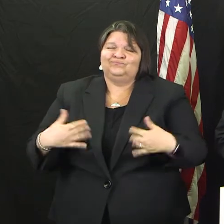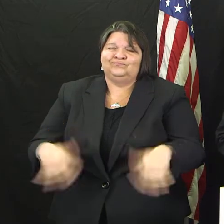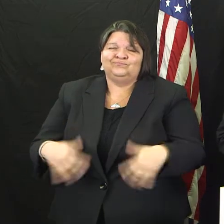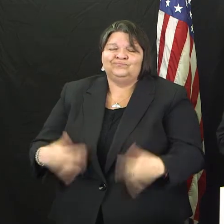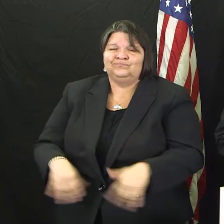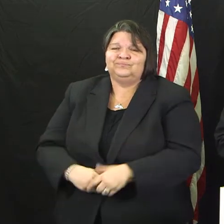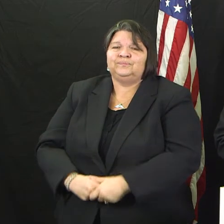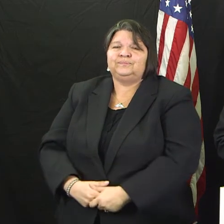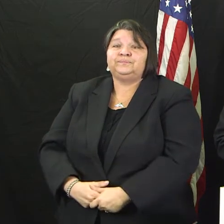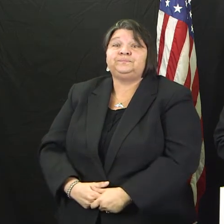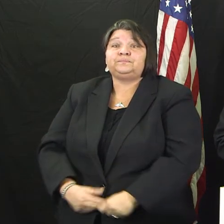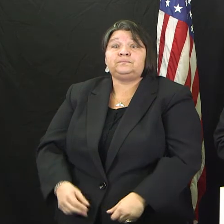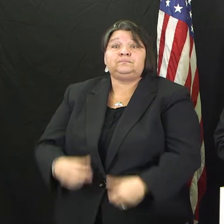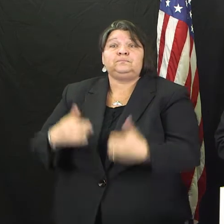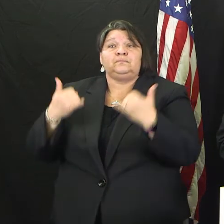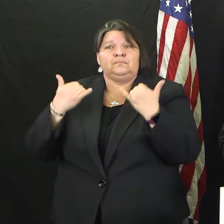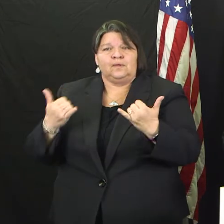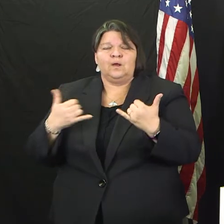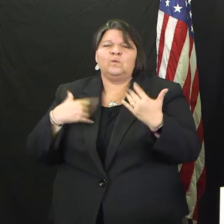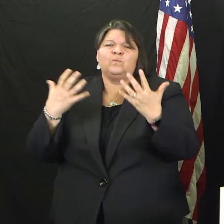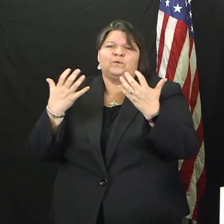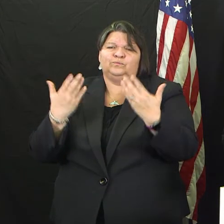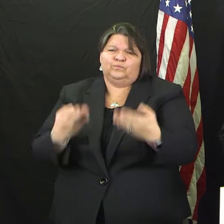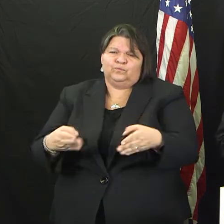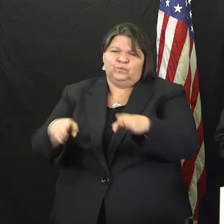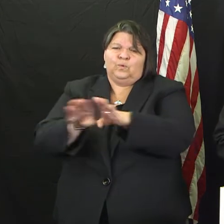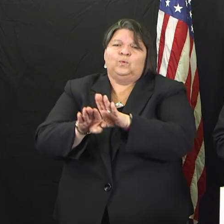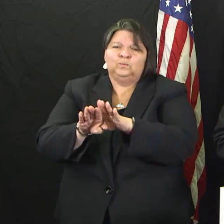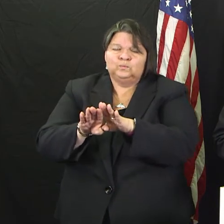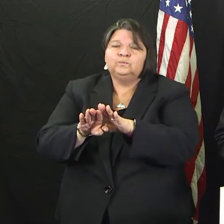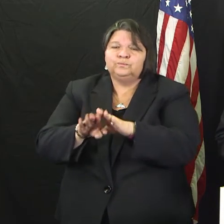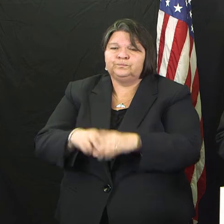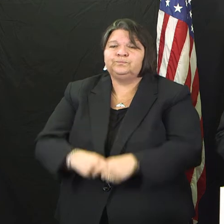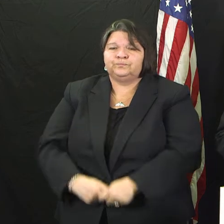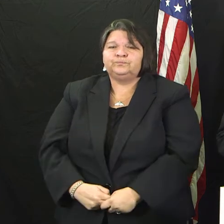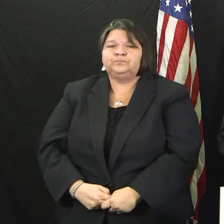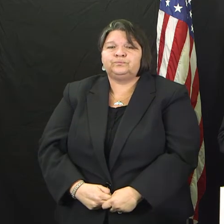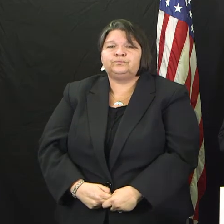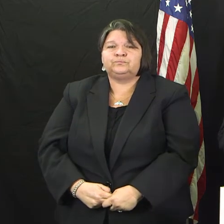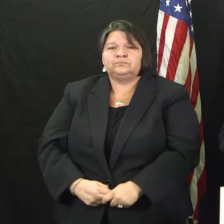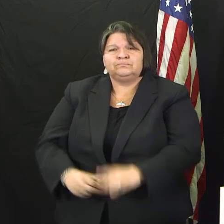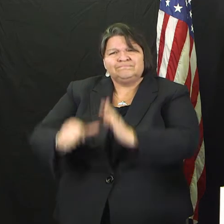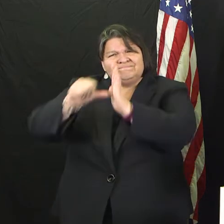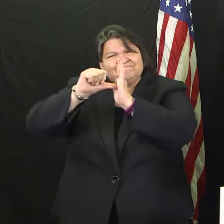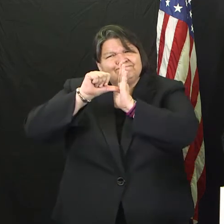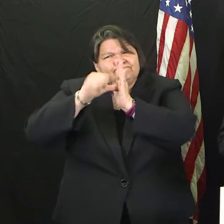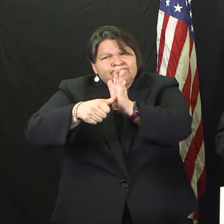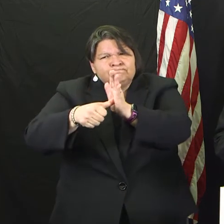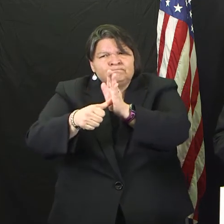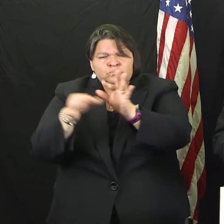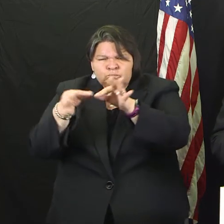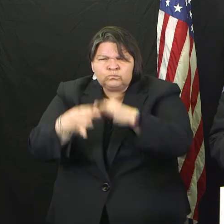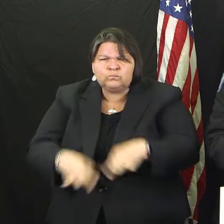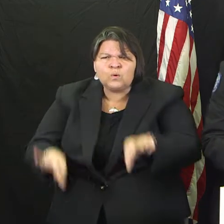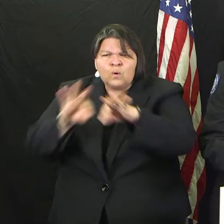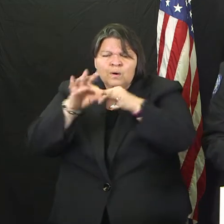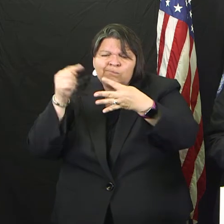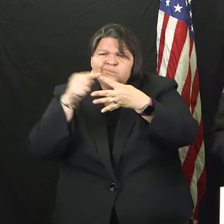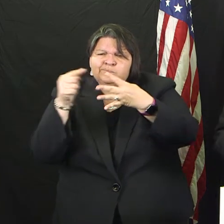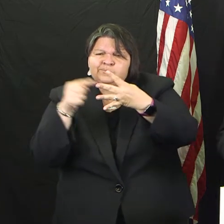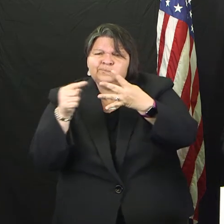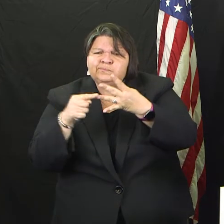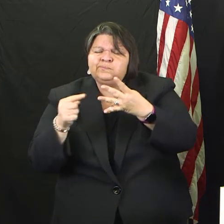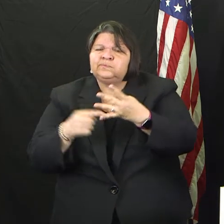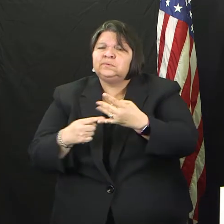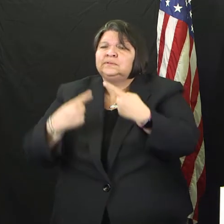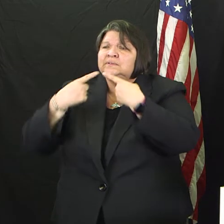tonight by pointing out a couple of things that are really important. That we talk about declarations, we talk about laws, we